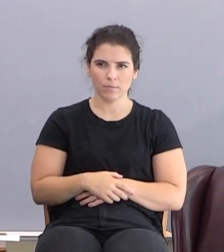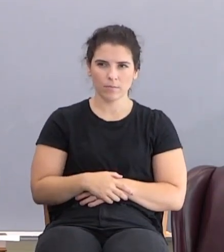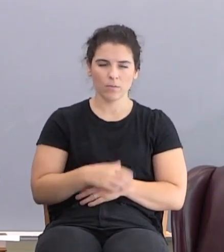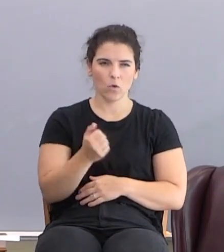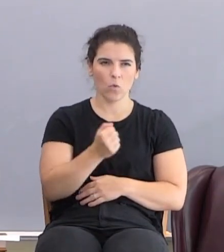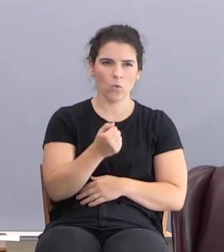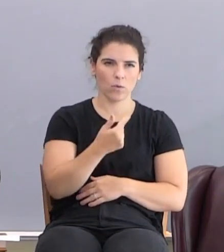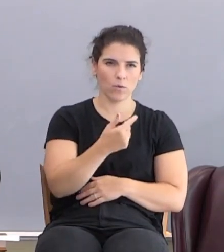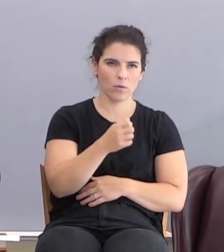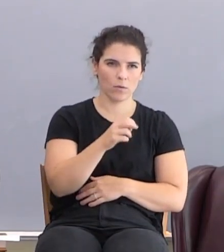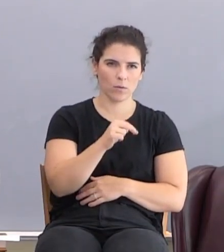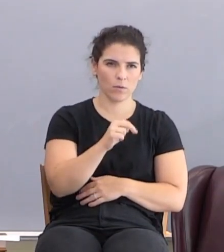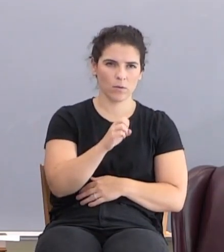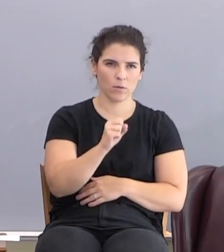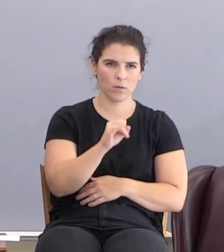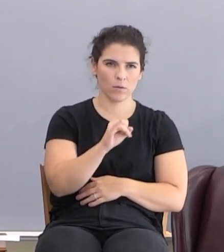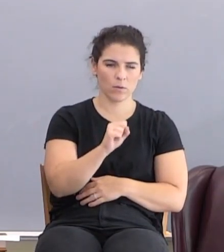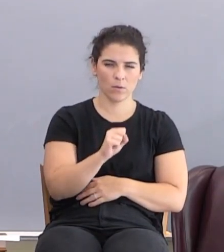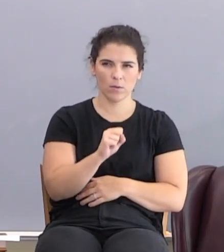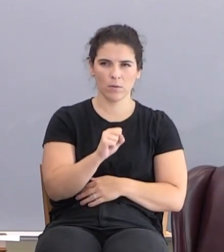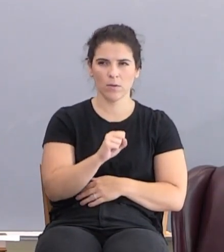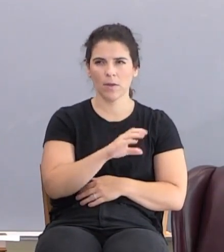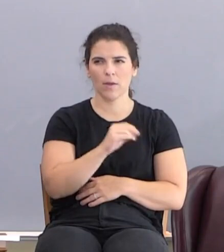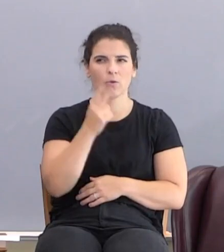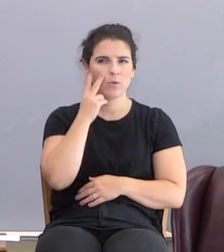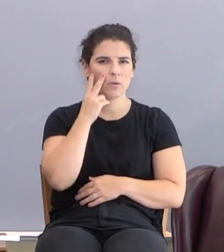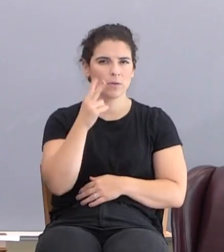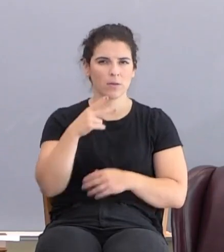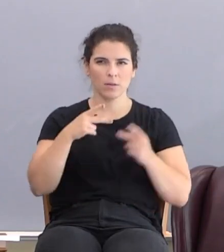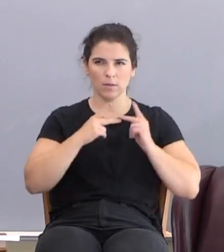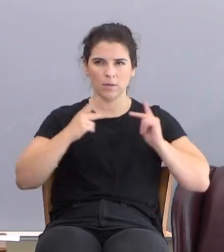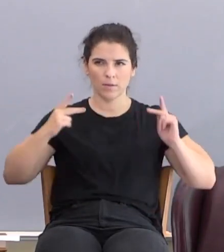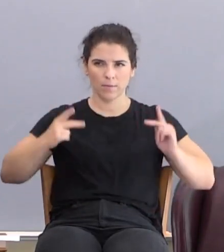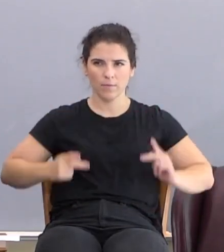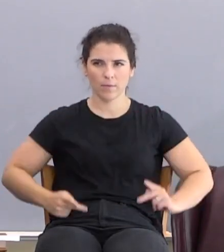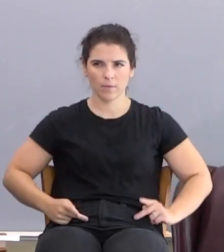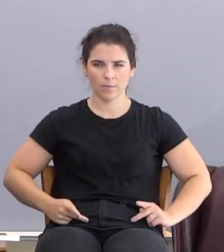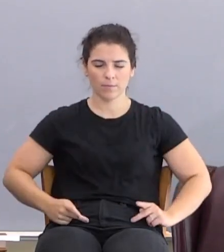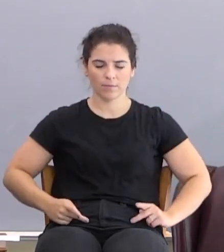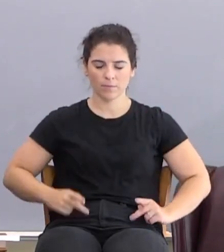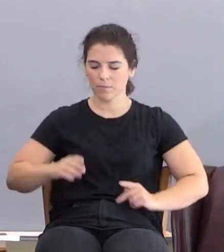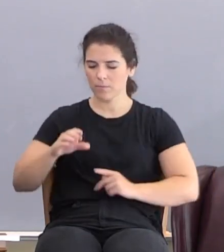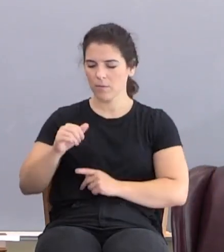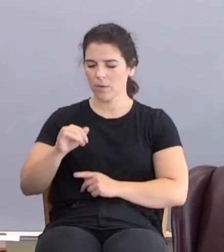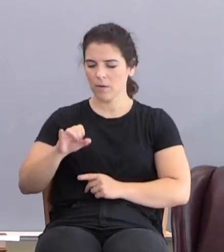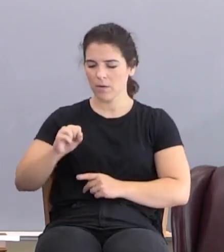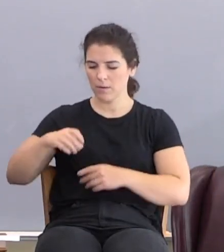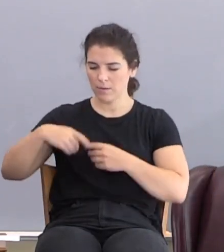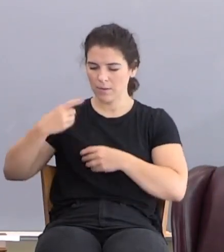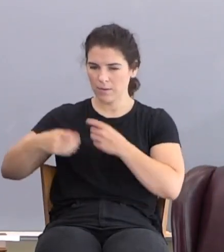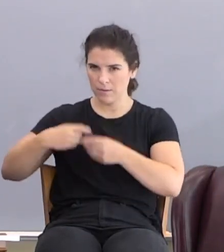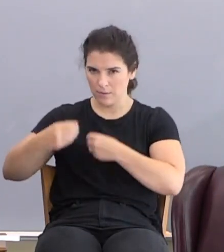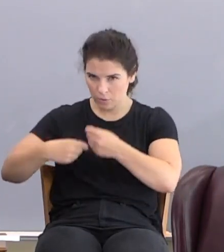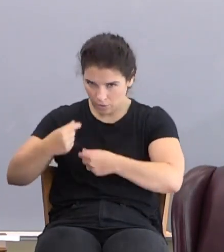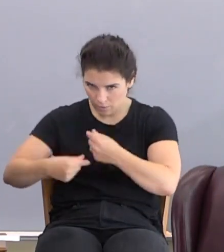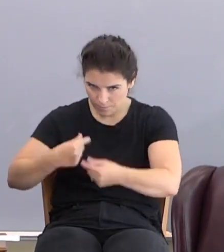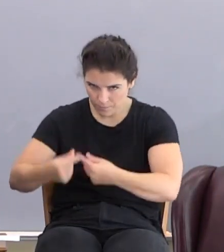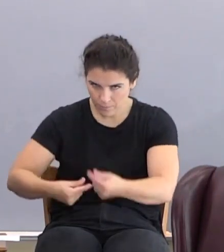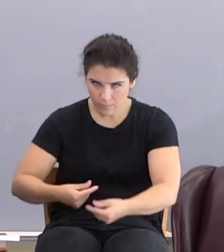And look at what the Pharisees, Cain's descendants, what they do.